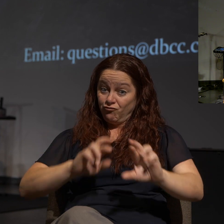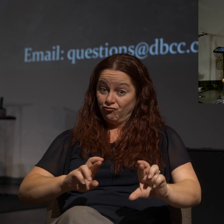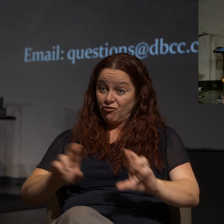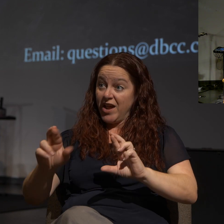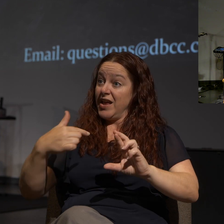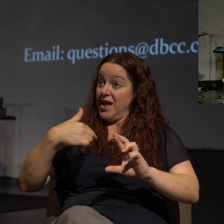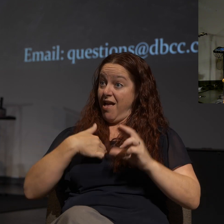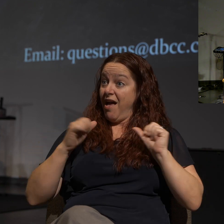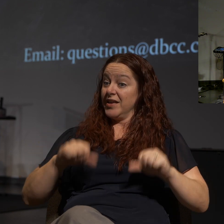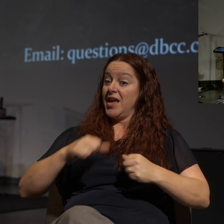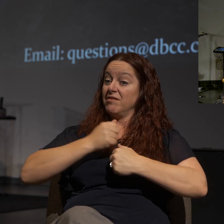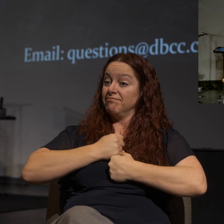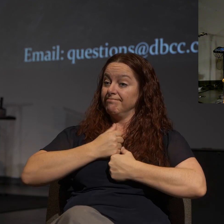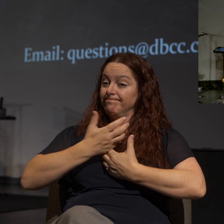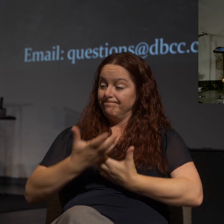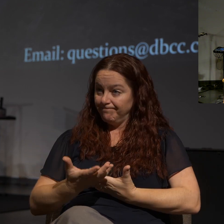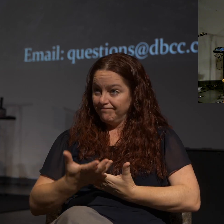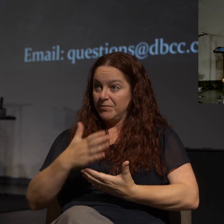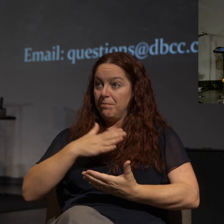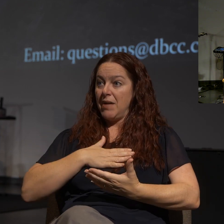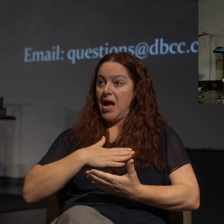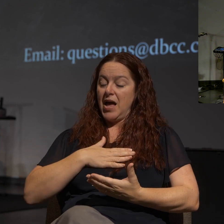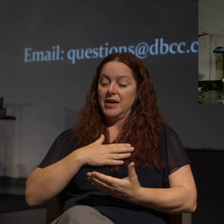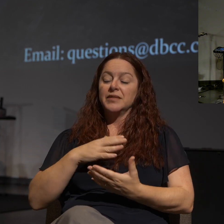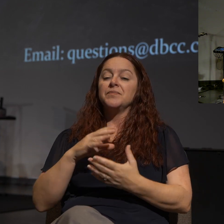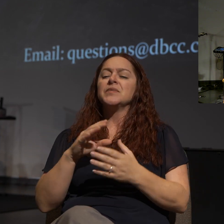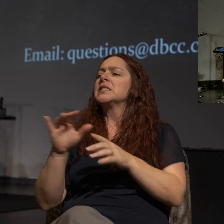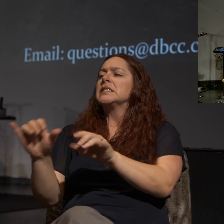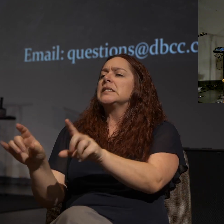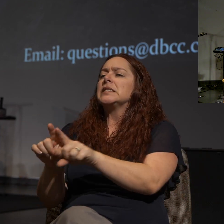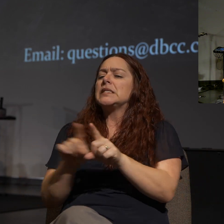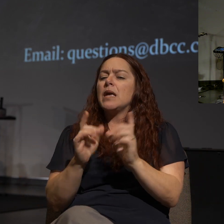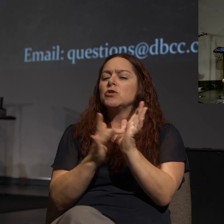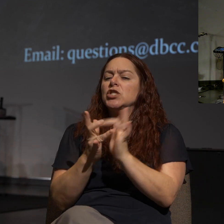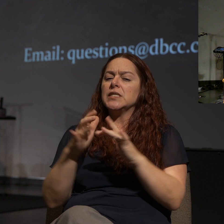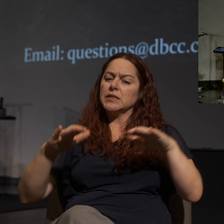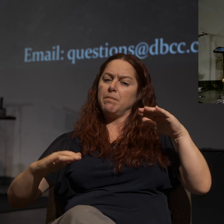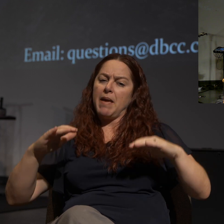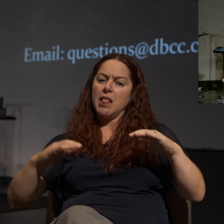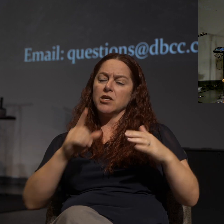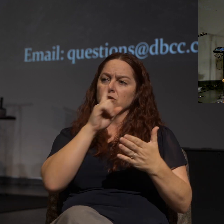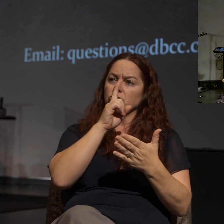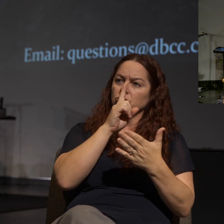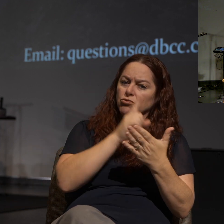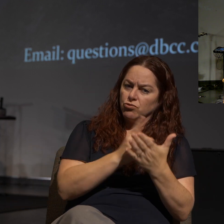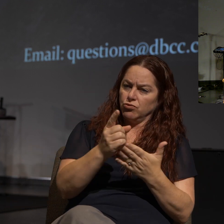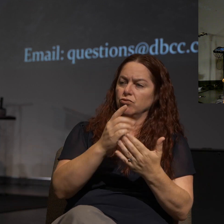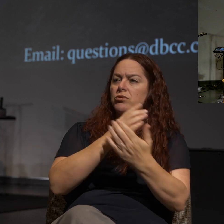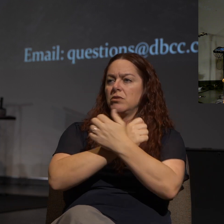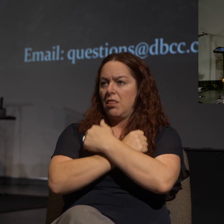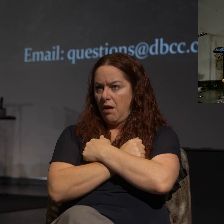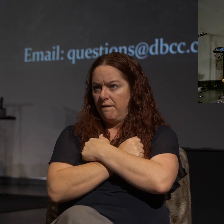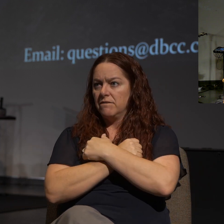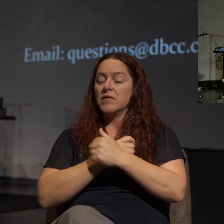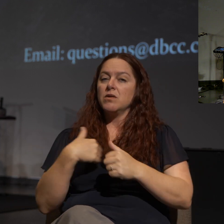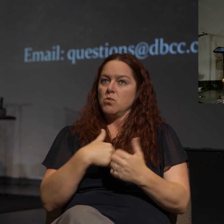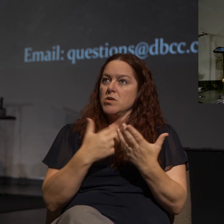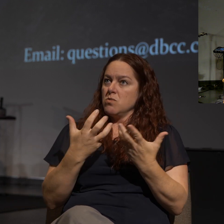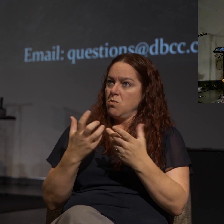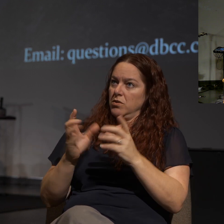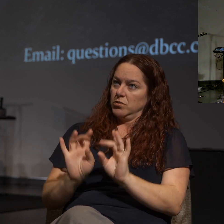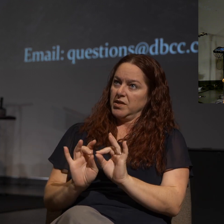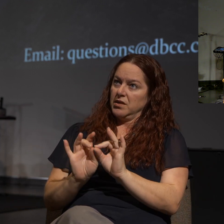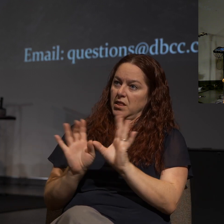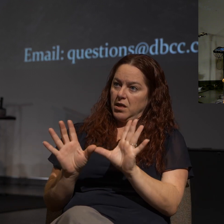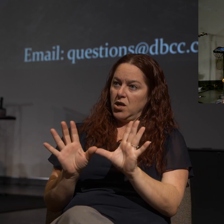just like Jesus balanced grace and truth, we want to communicate our convictions with clarity and